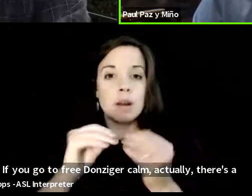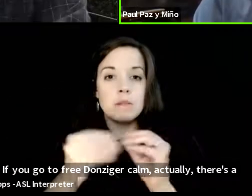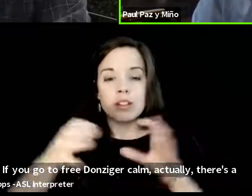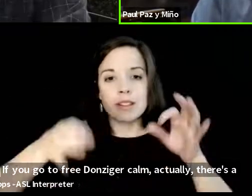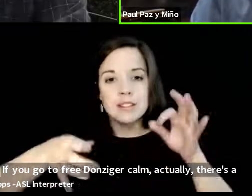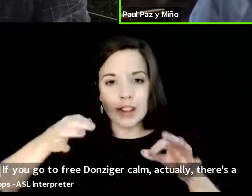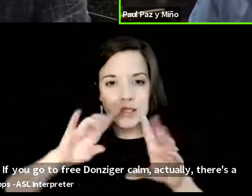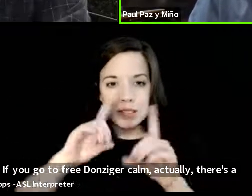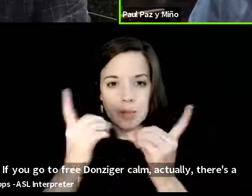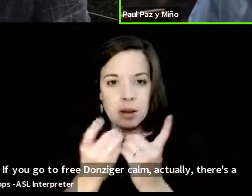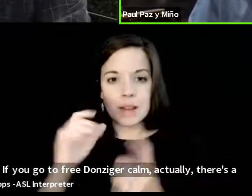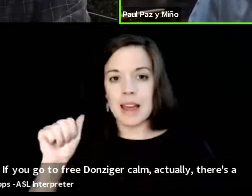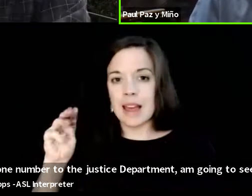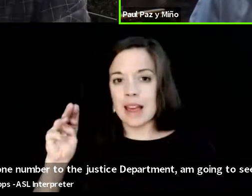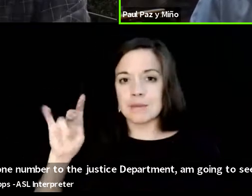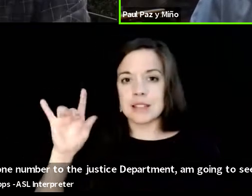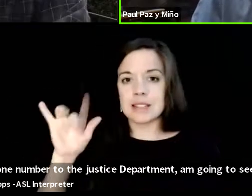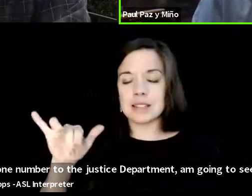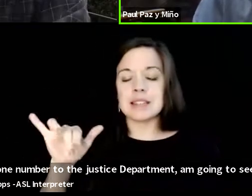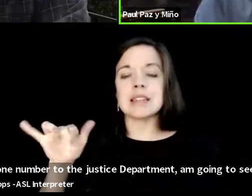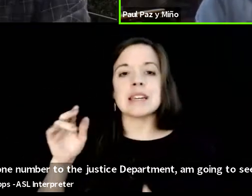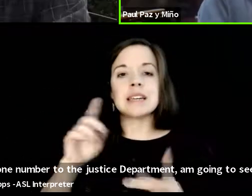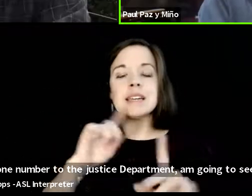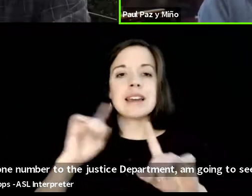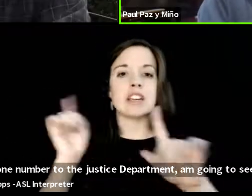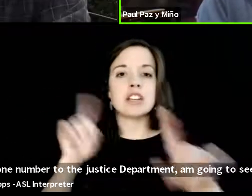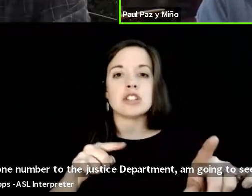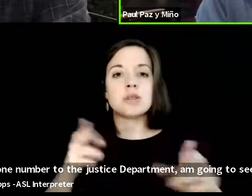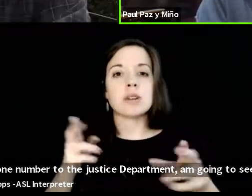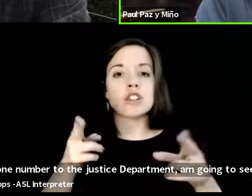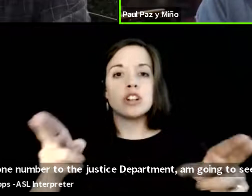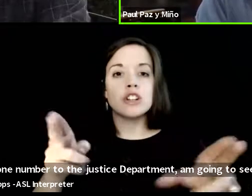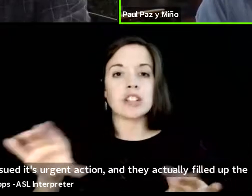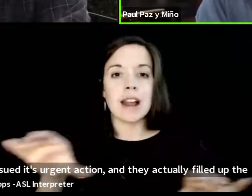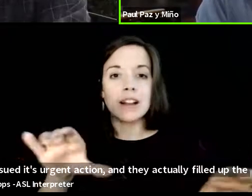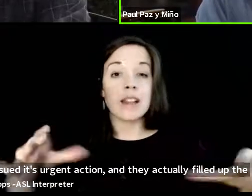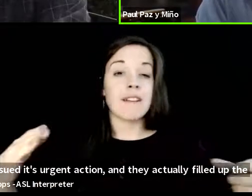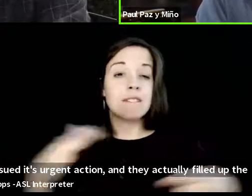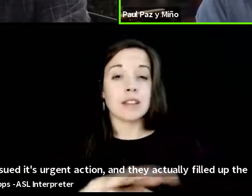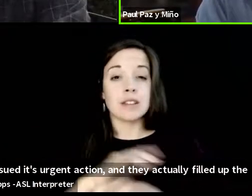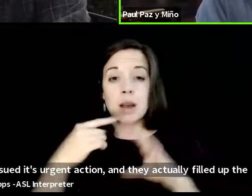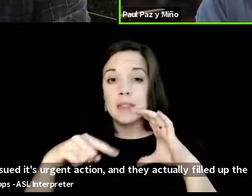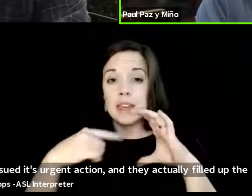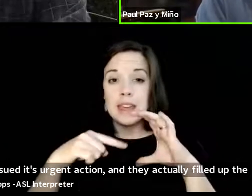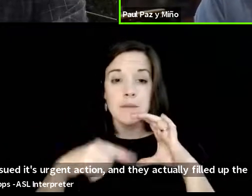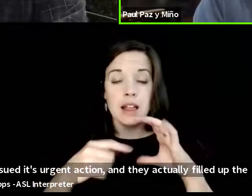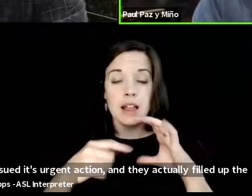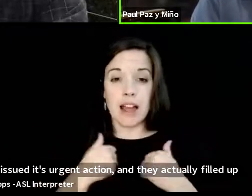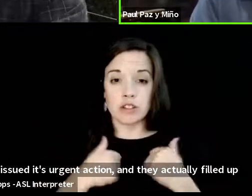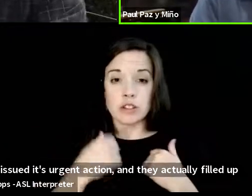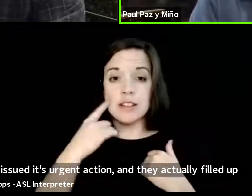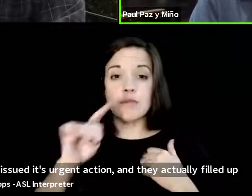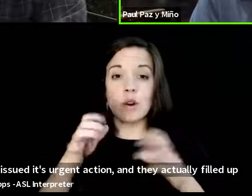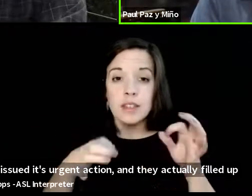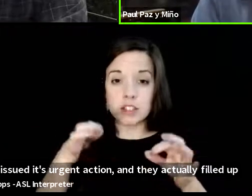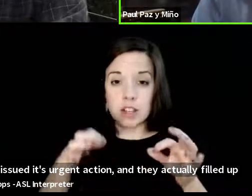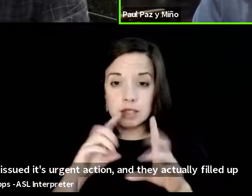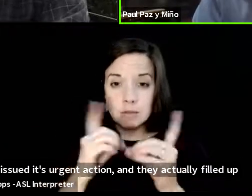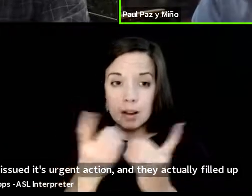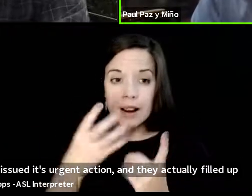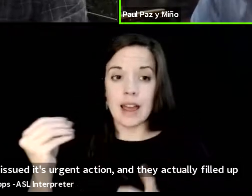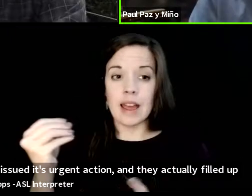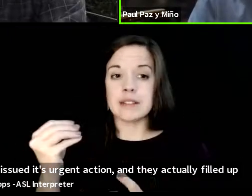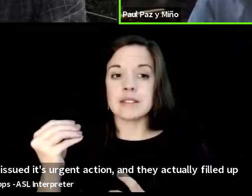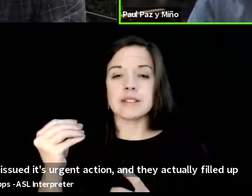amnesty issued its urgent action and they actually filled up the email addresses for the justice department and merrick garland